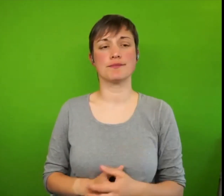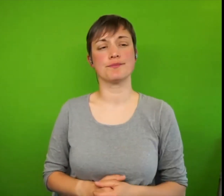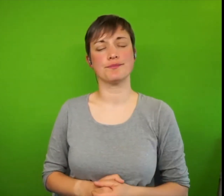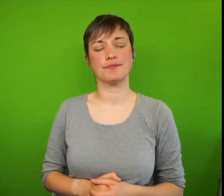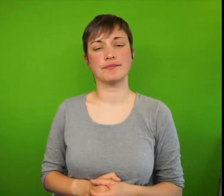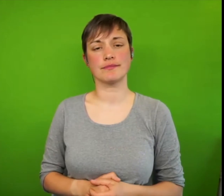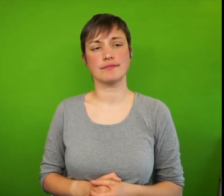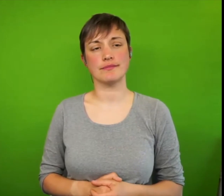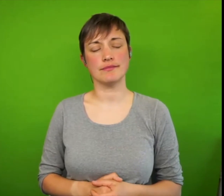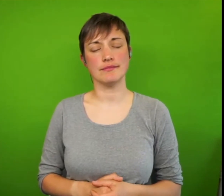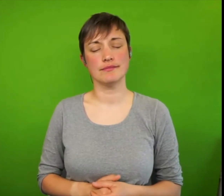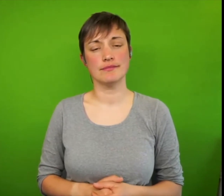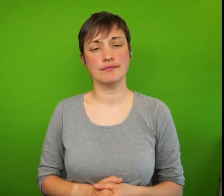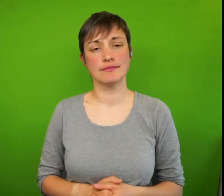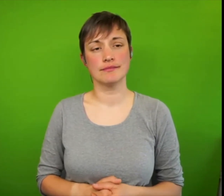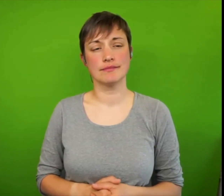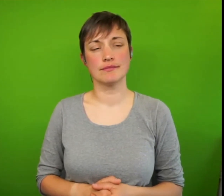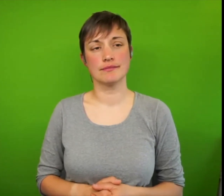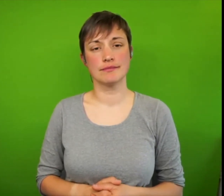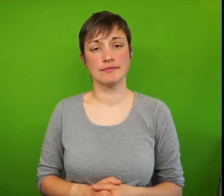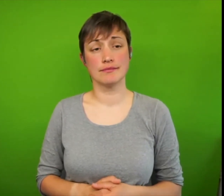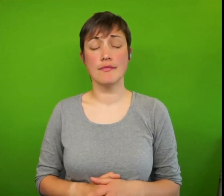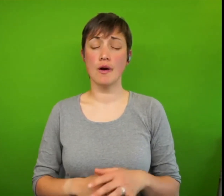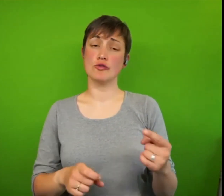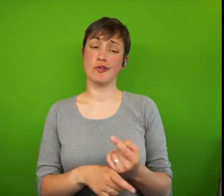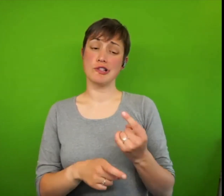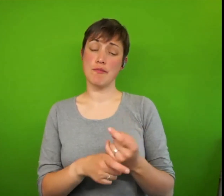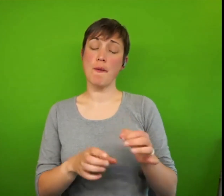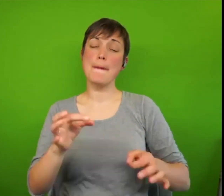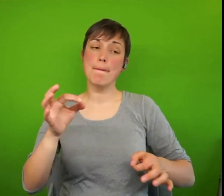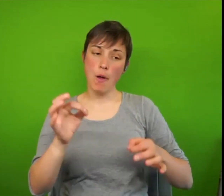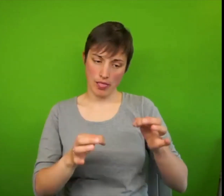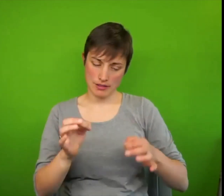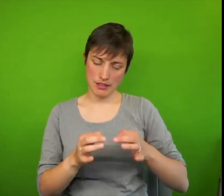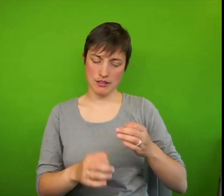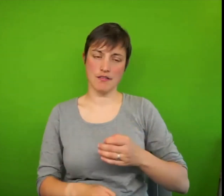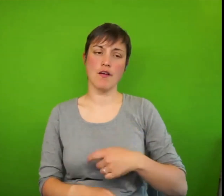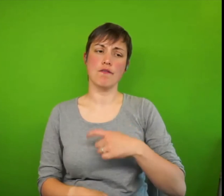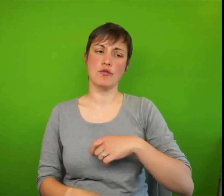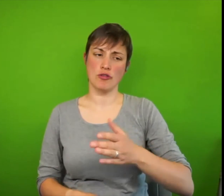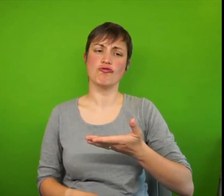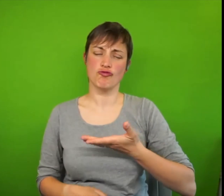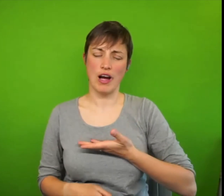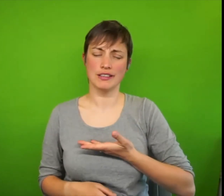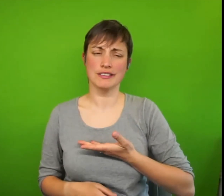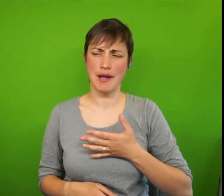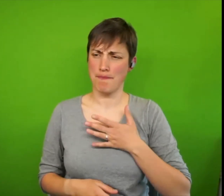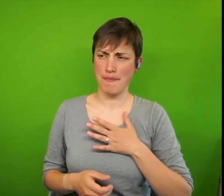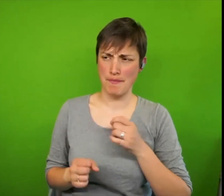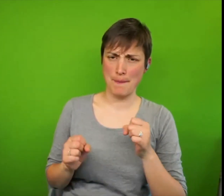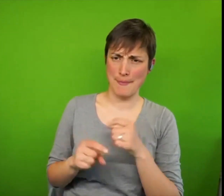politics of human rights in the current context, and I may have missed this at the beginning when I was out, but I